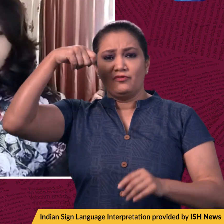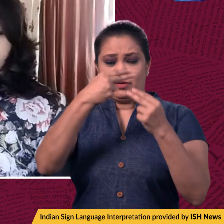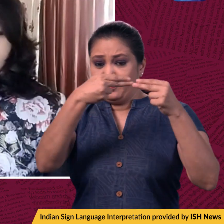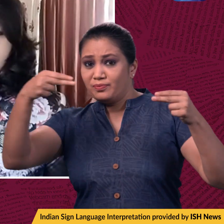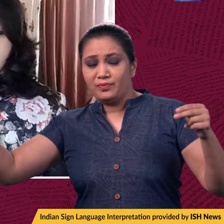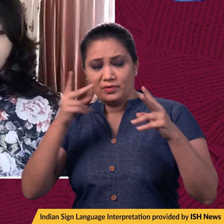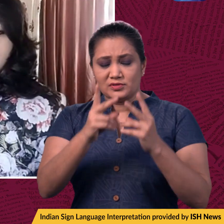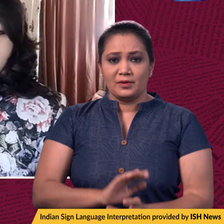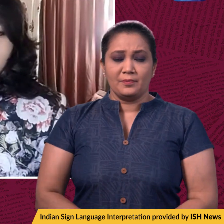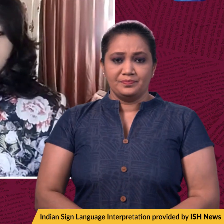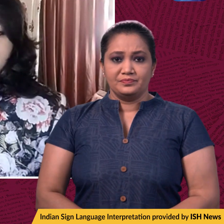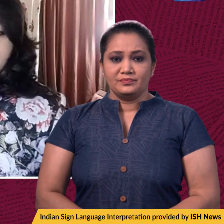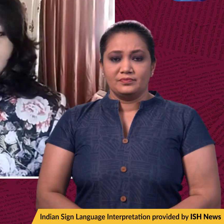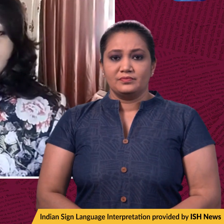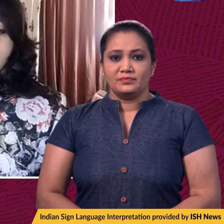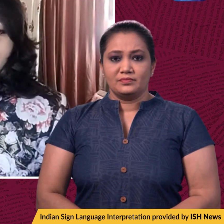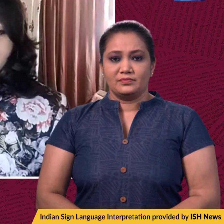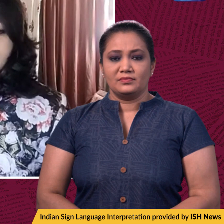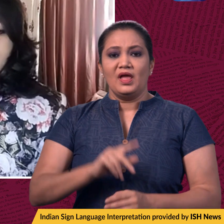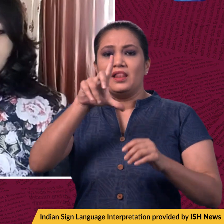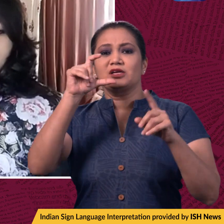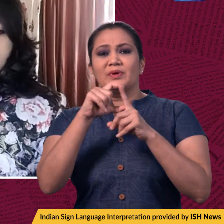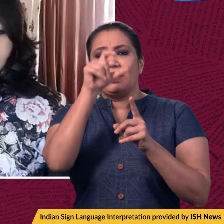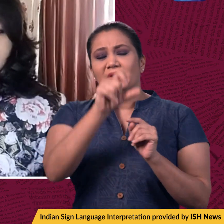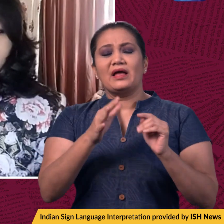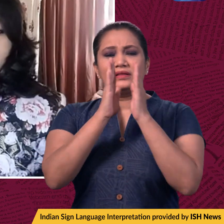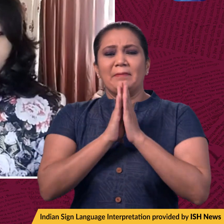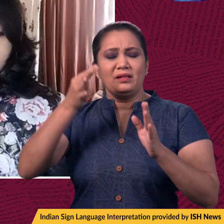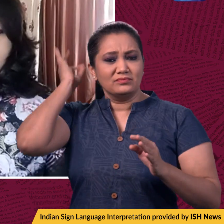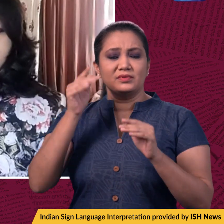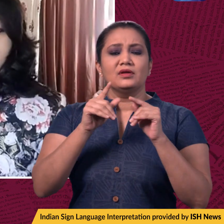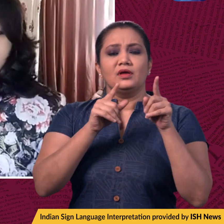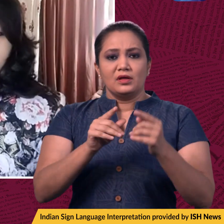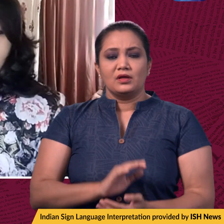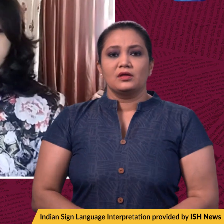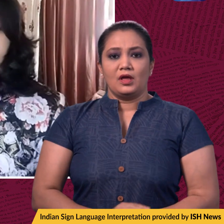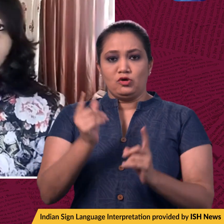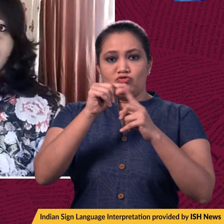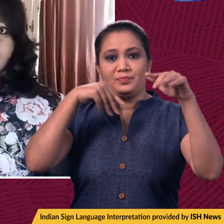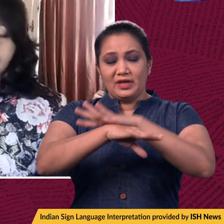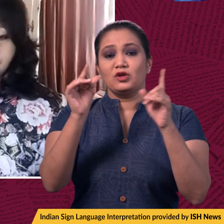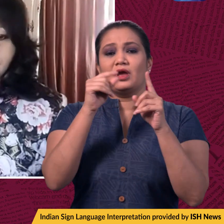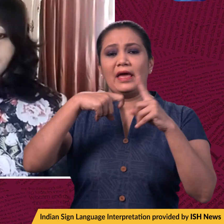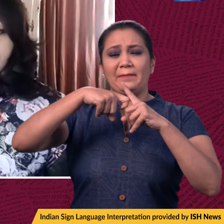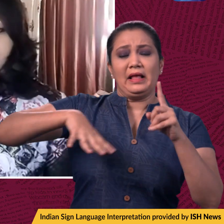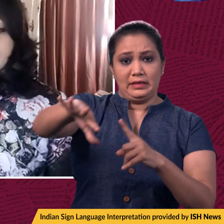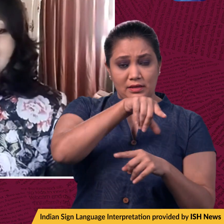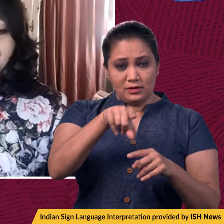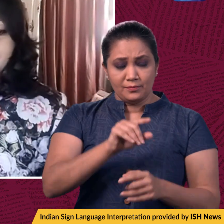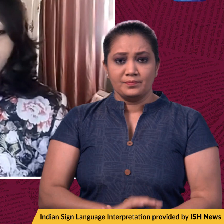Mahant of Maharshi Sri Lakshman Das Udasin Ashram in Kairabad town in Uttar Pradesh can be